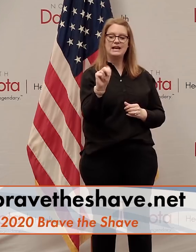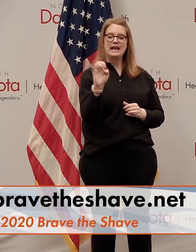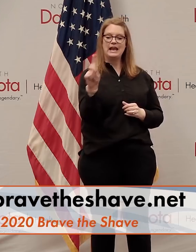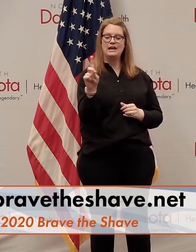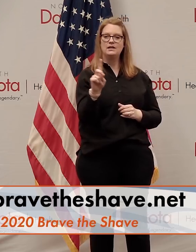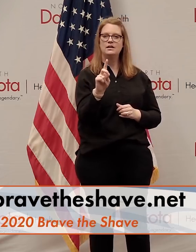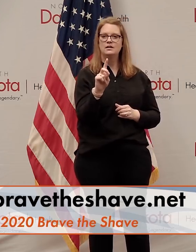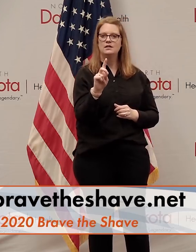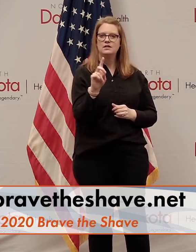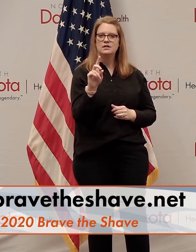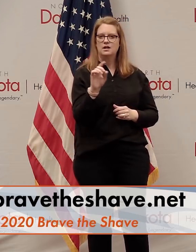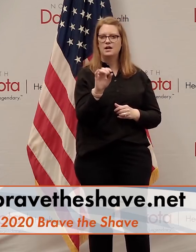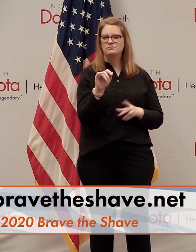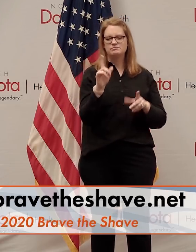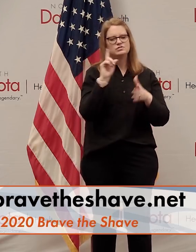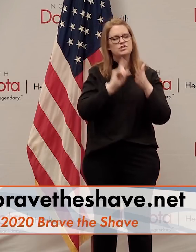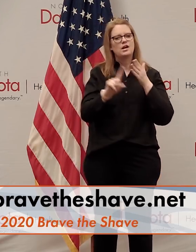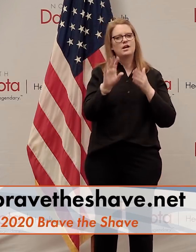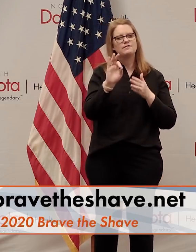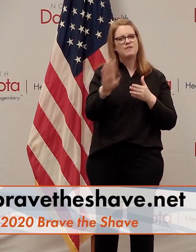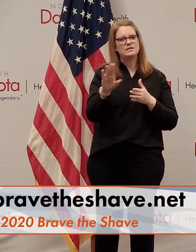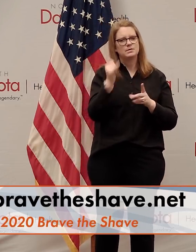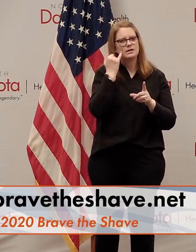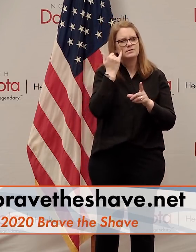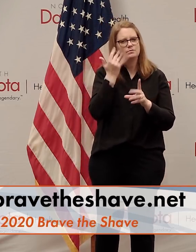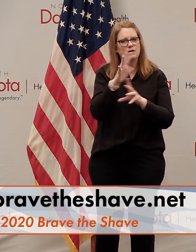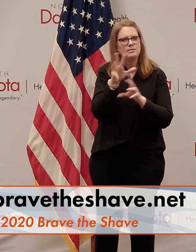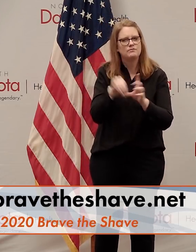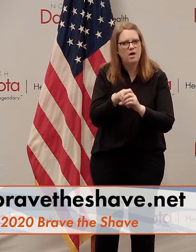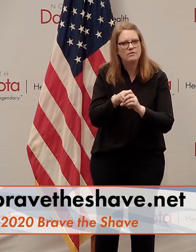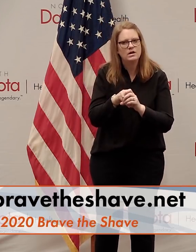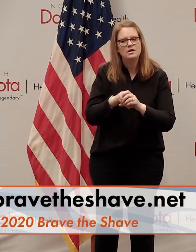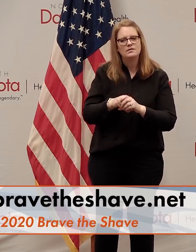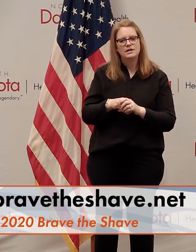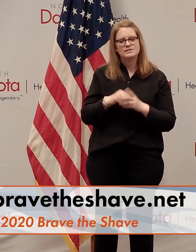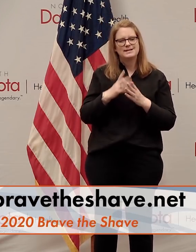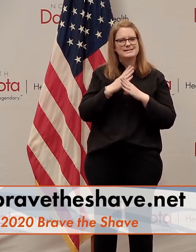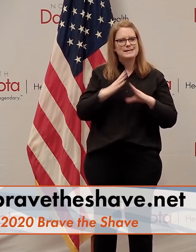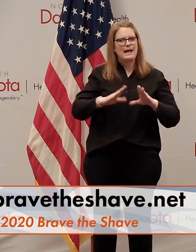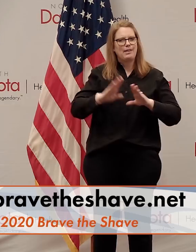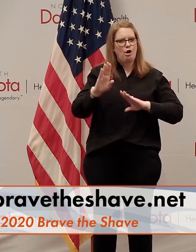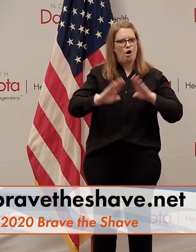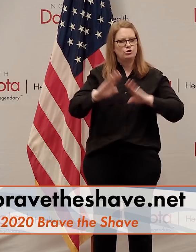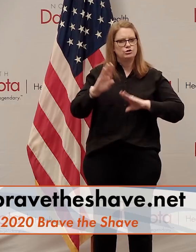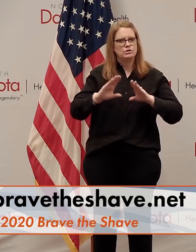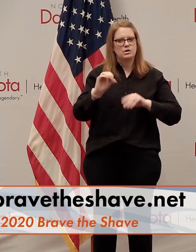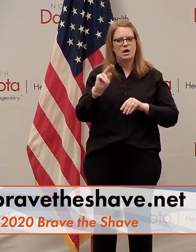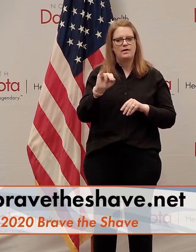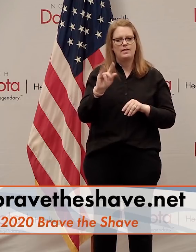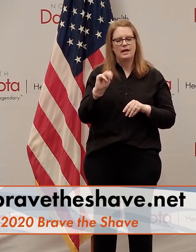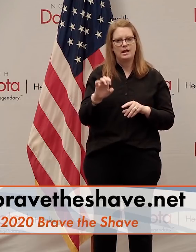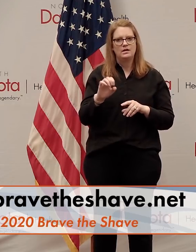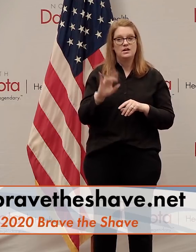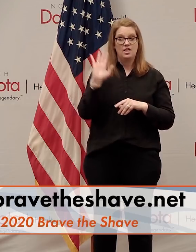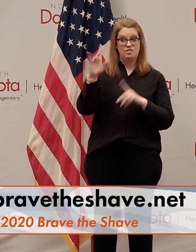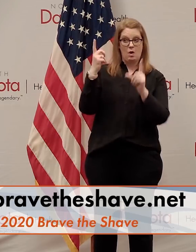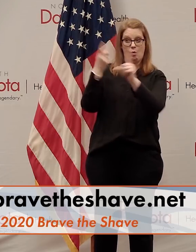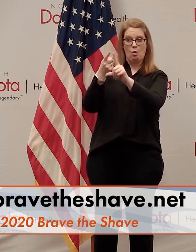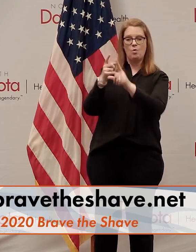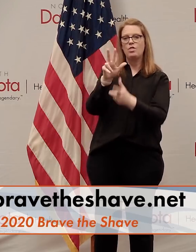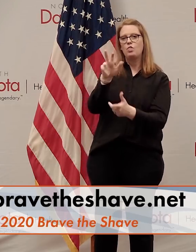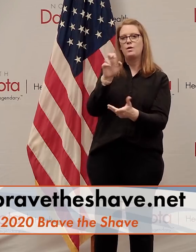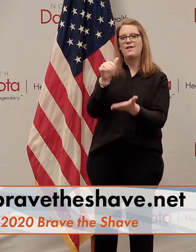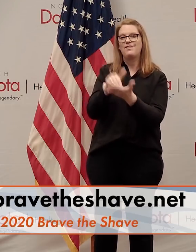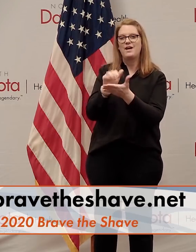Shave Facebook to learn more, to donate, or to participate to the ongoing silent auction. Let's help Brave the Shave reach their $300,000 fundraising goal